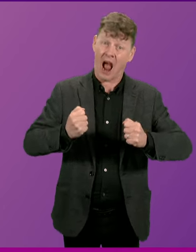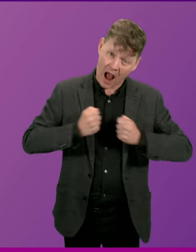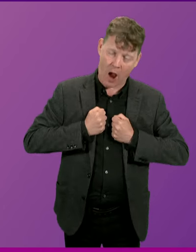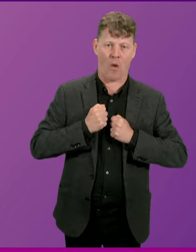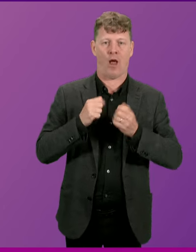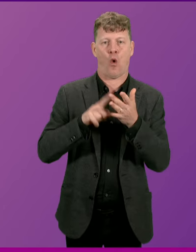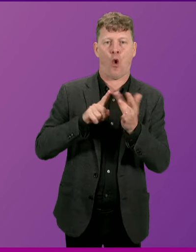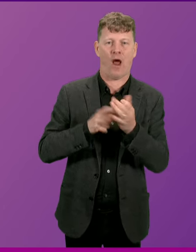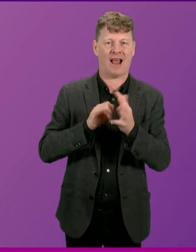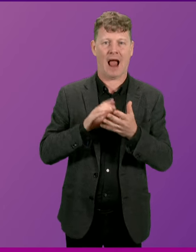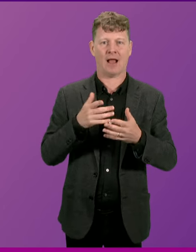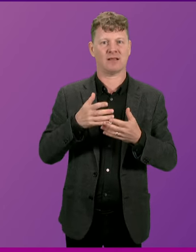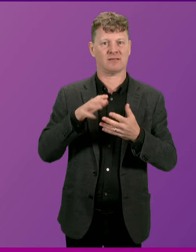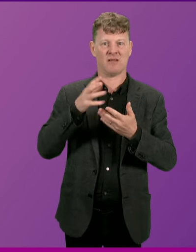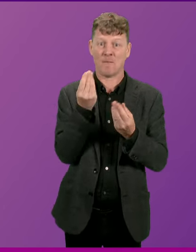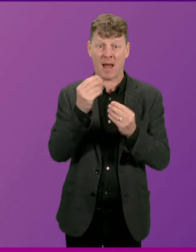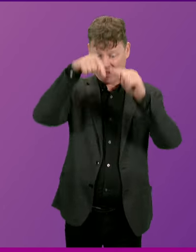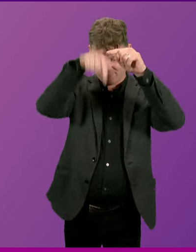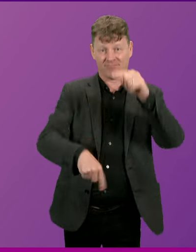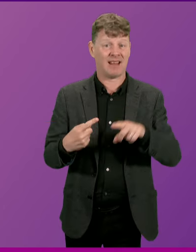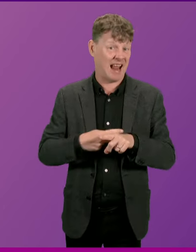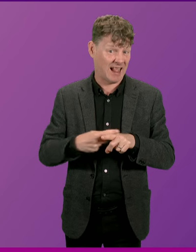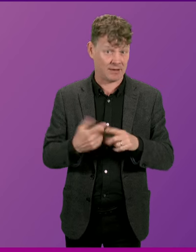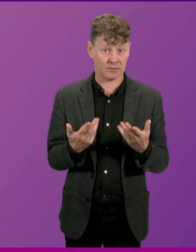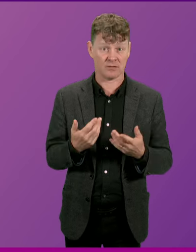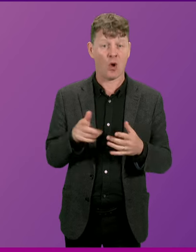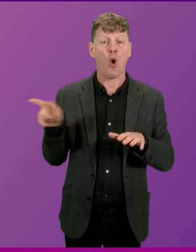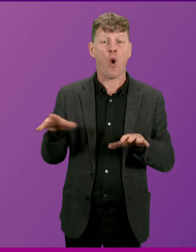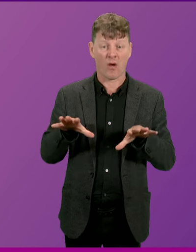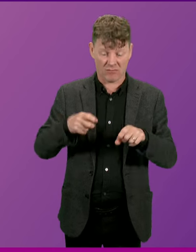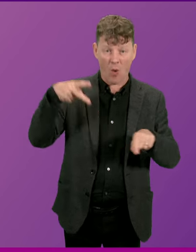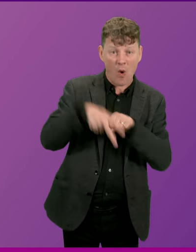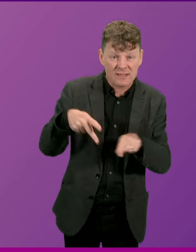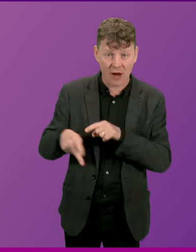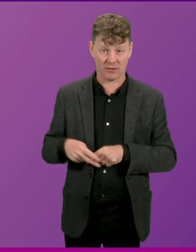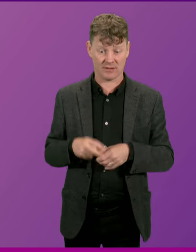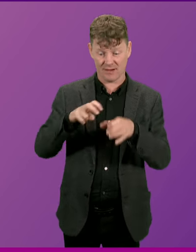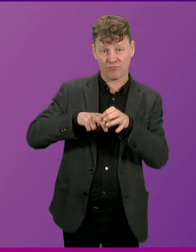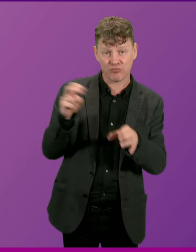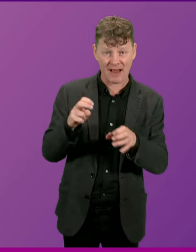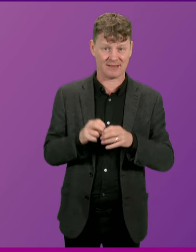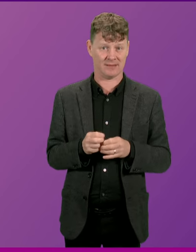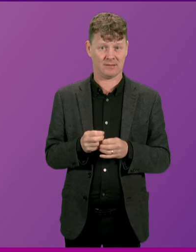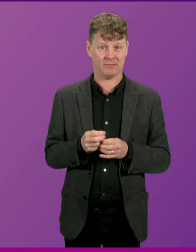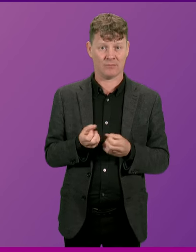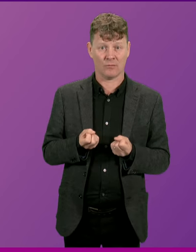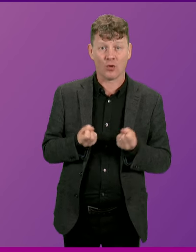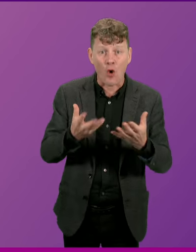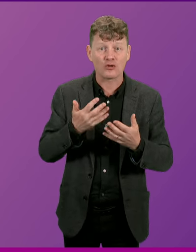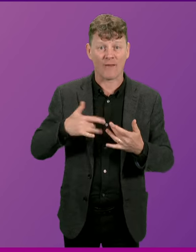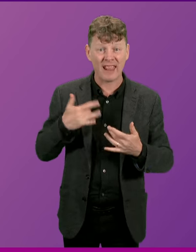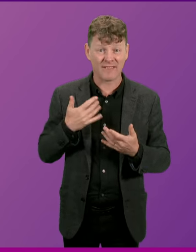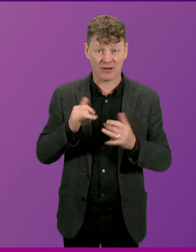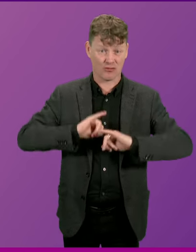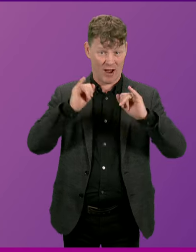decades. And what Scotland got to show for it? Asterity, Brexit and the cost of living crisis. We've never